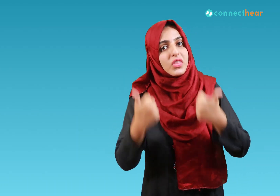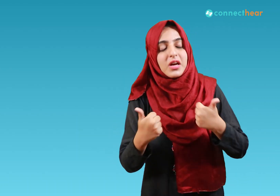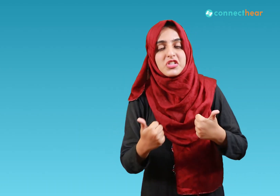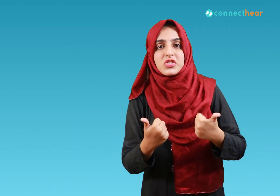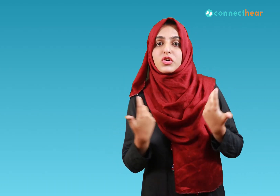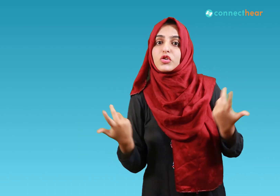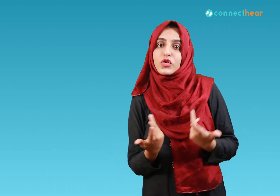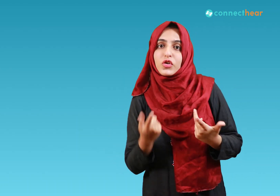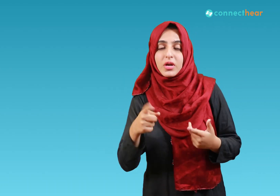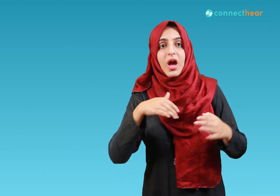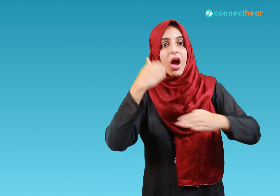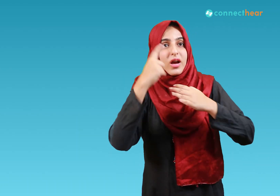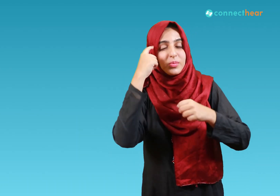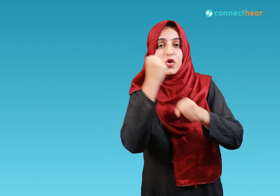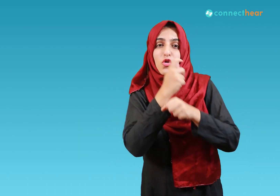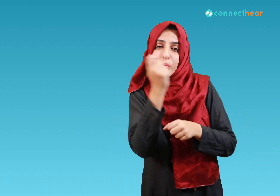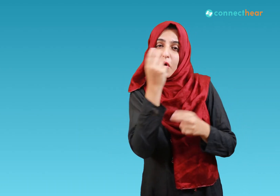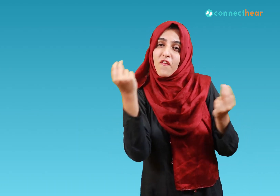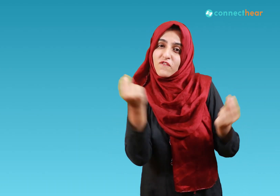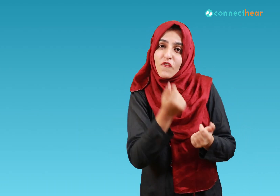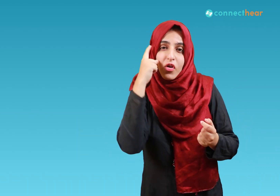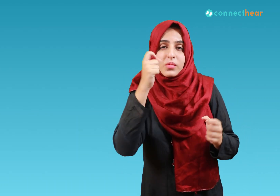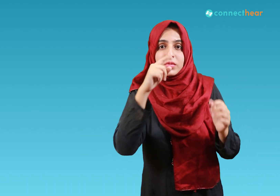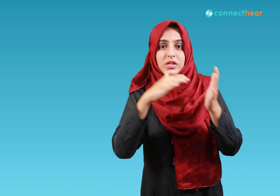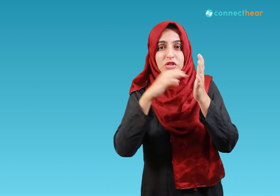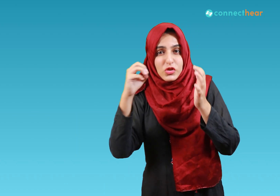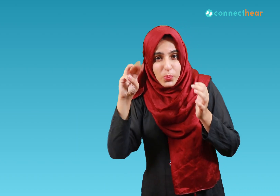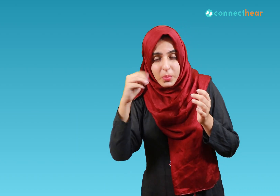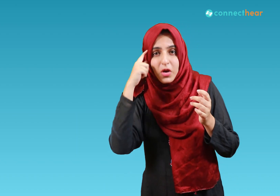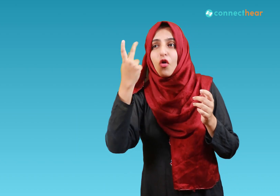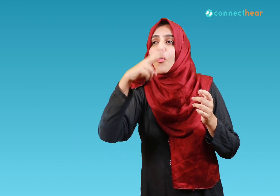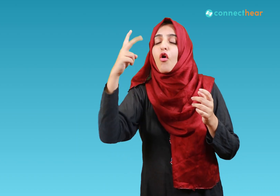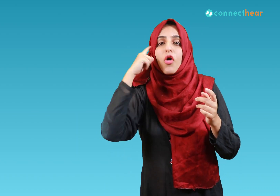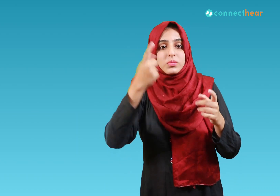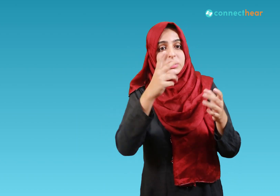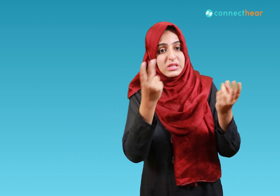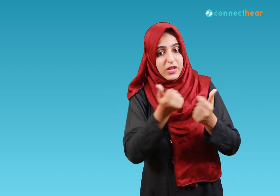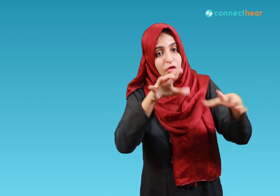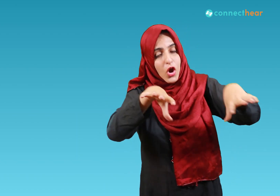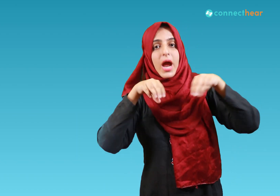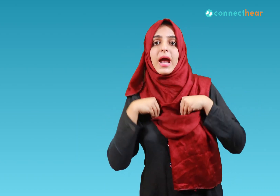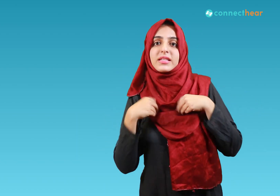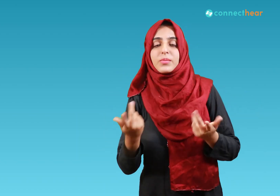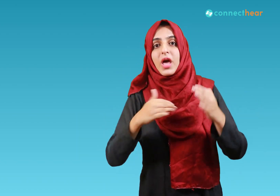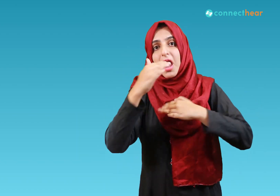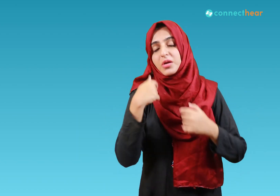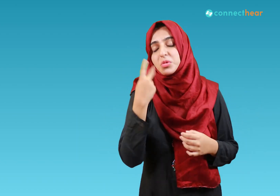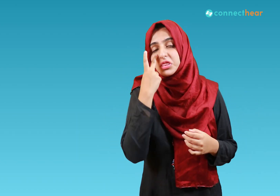it would be amazing if Google can implement this and other video platform companies can implement this let's see what happens thank you